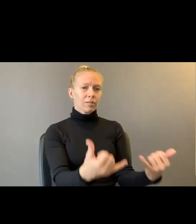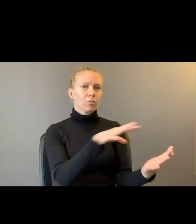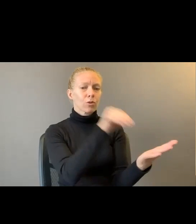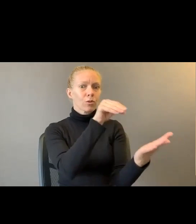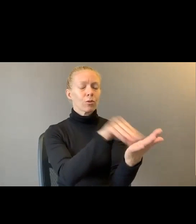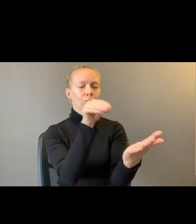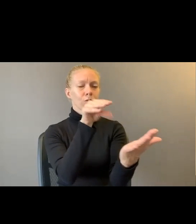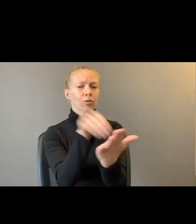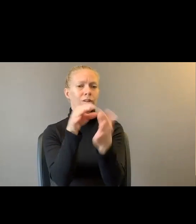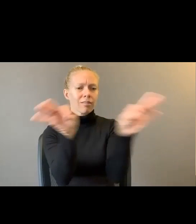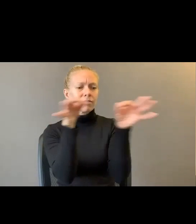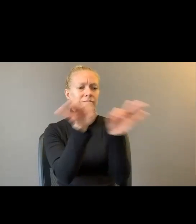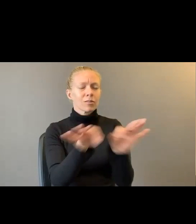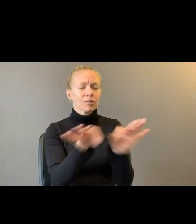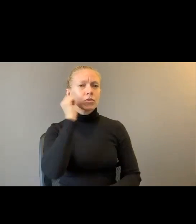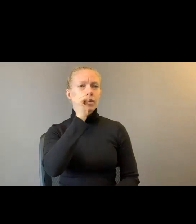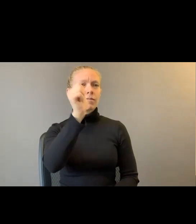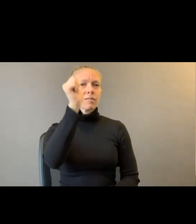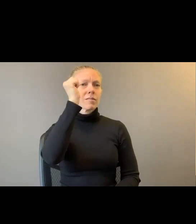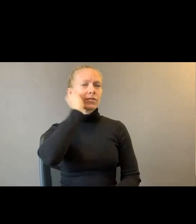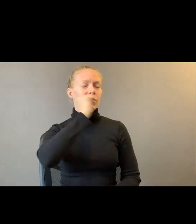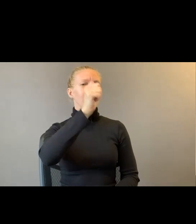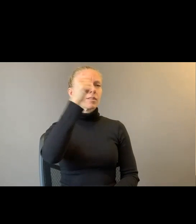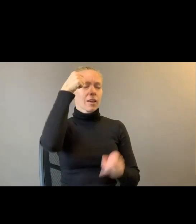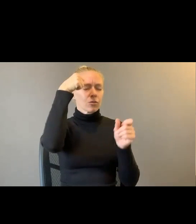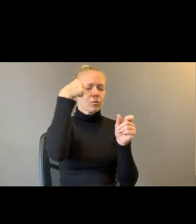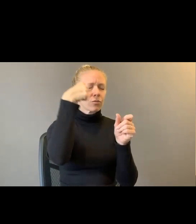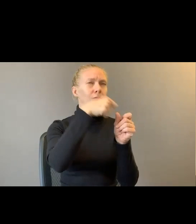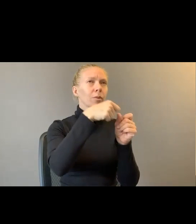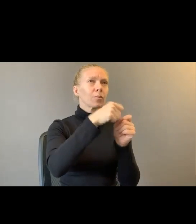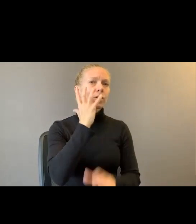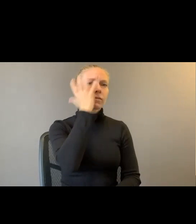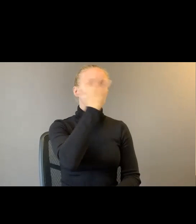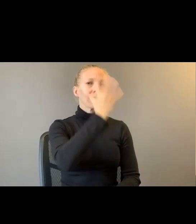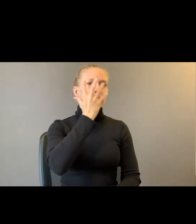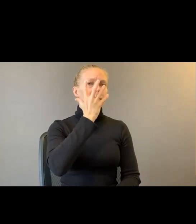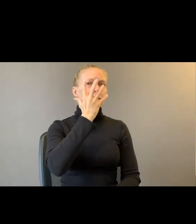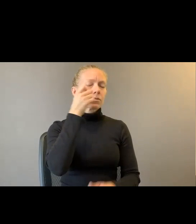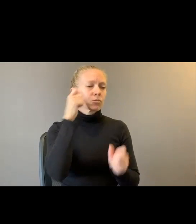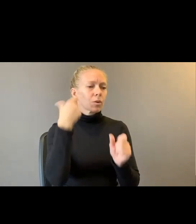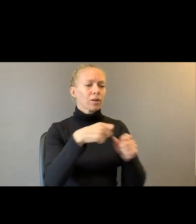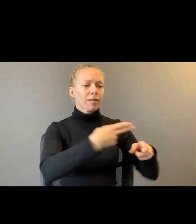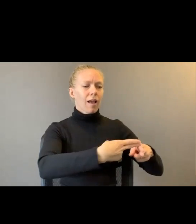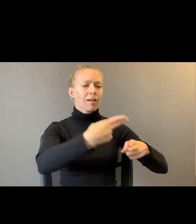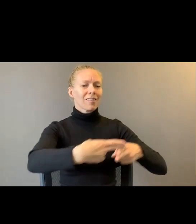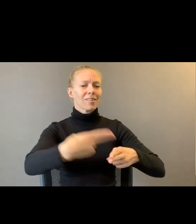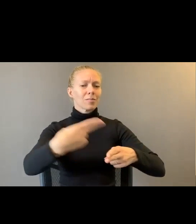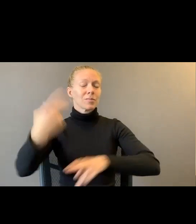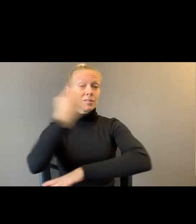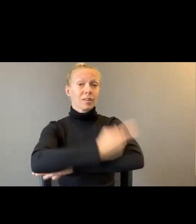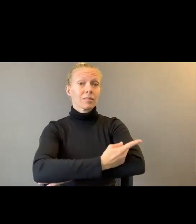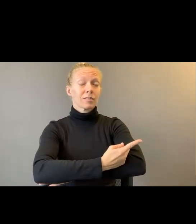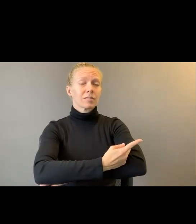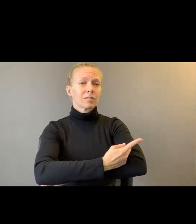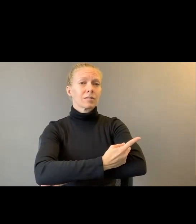day, remembering faces, names, and dates. When she is strong enough